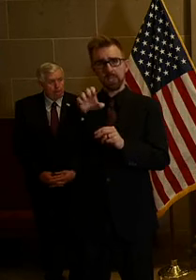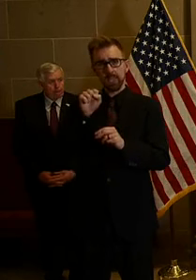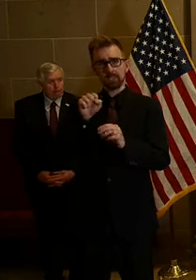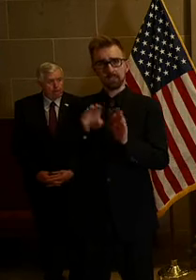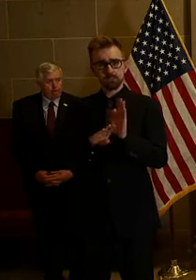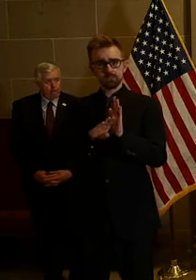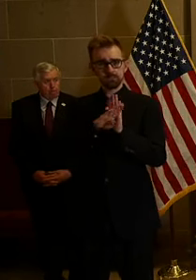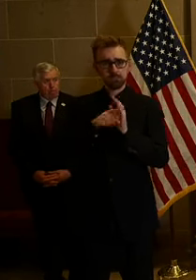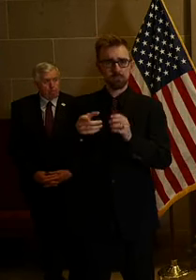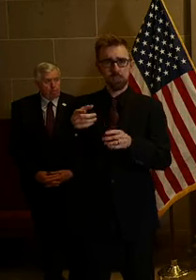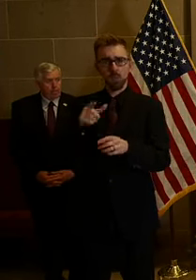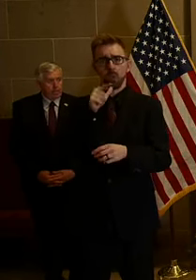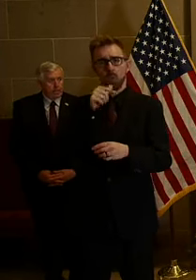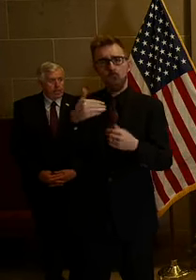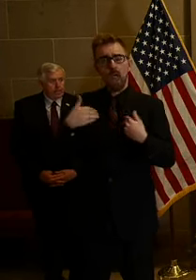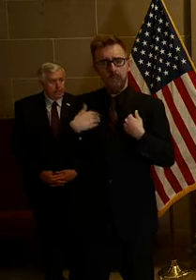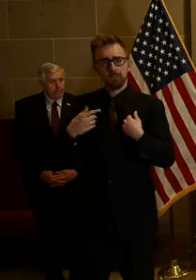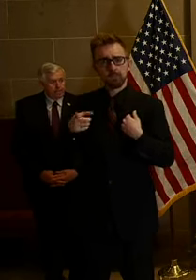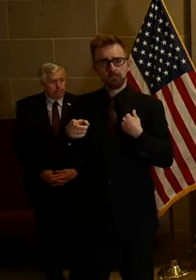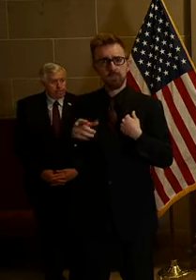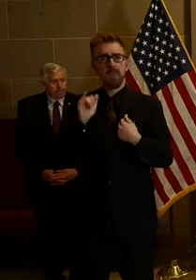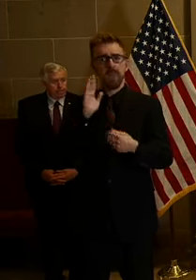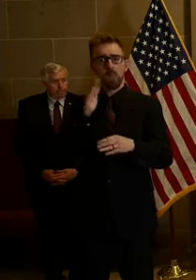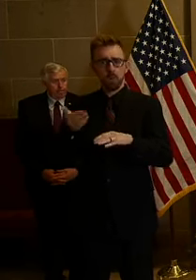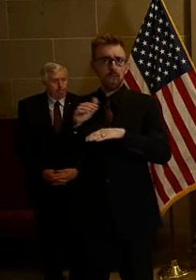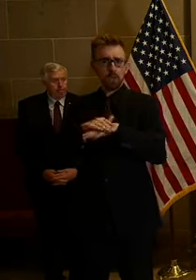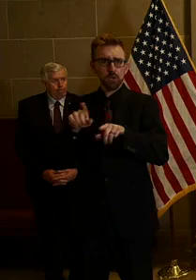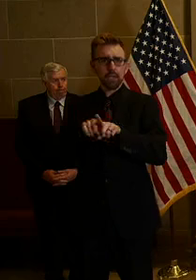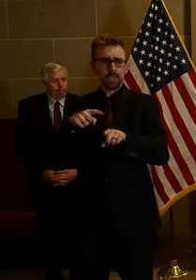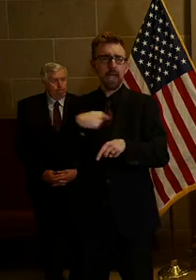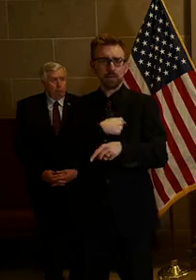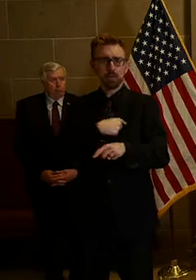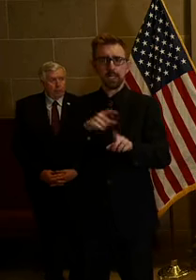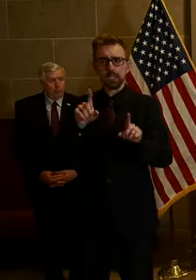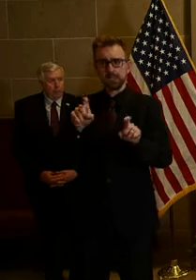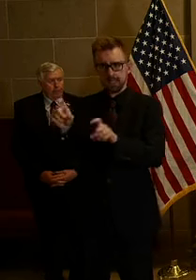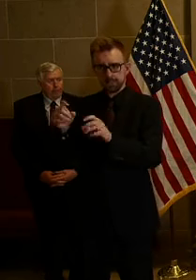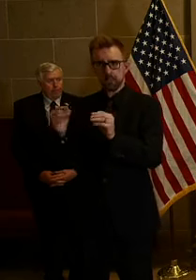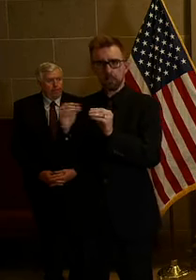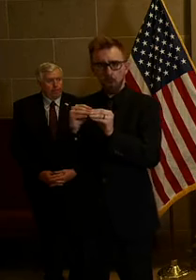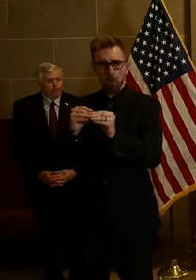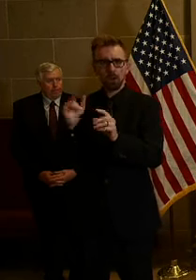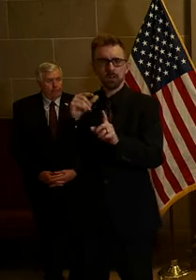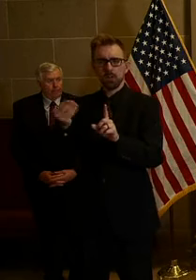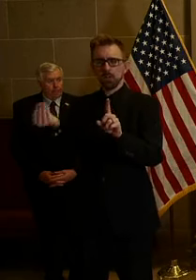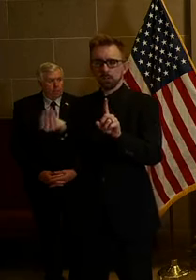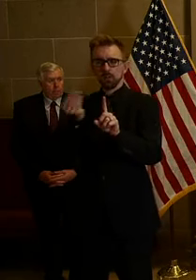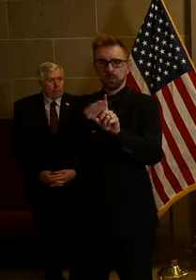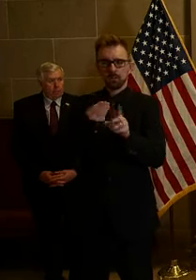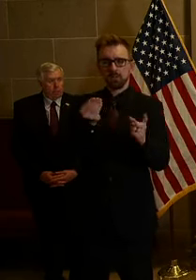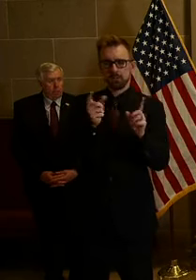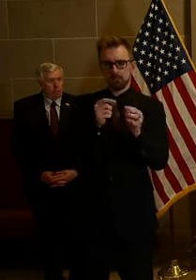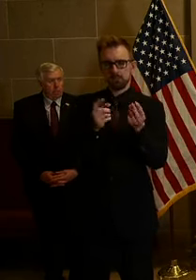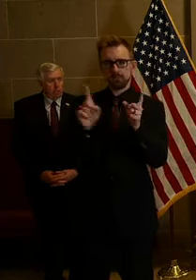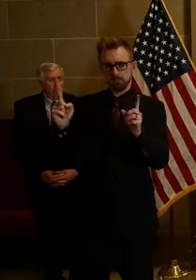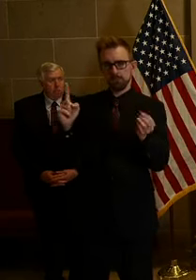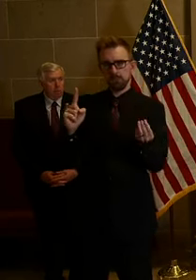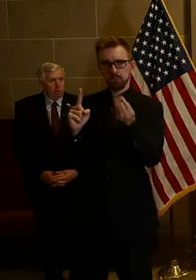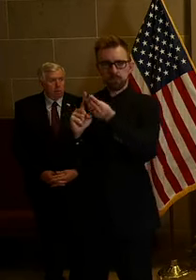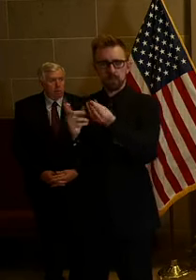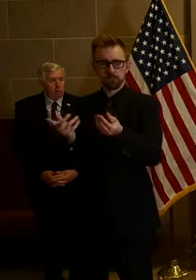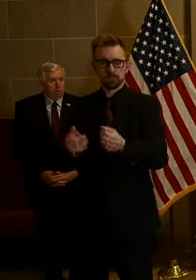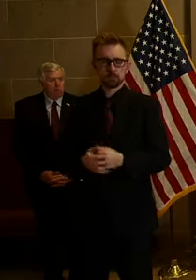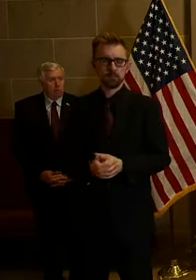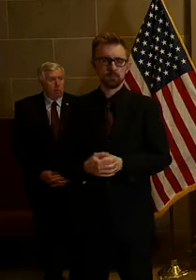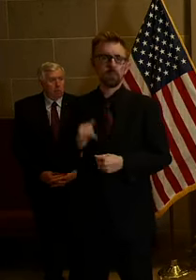see coming back positive. And that will increase as we have community transmission. So yes, we think that that strategy is working.